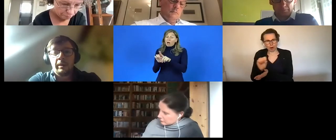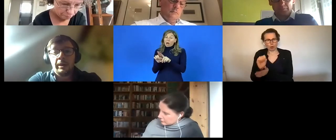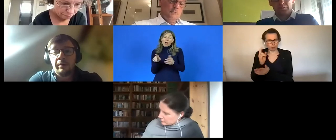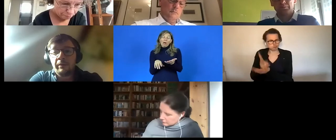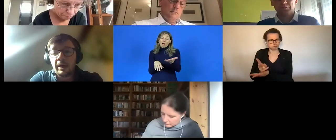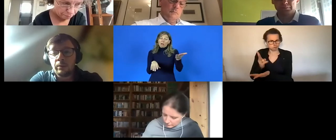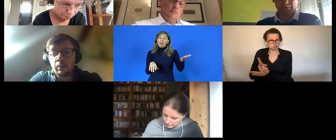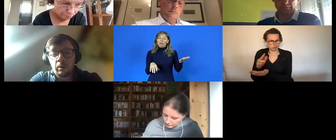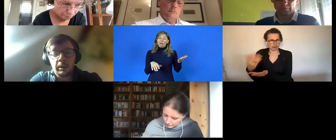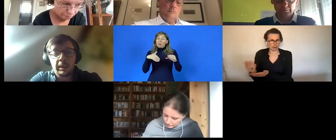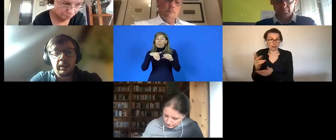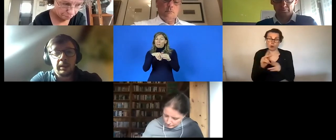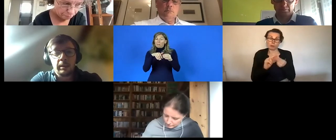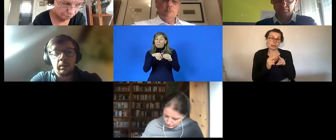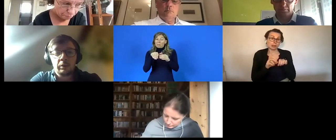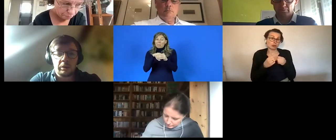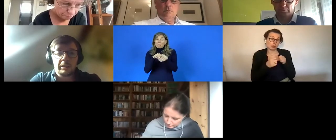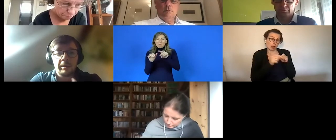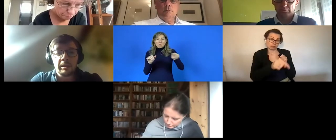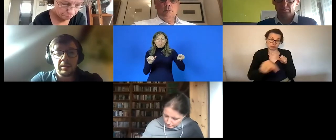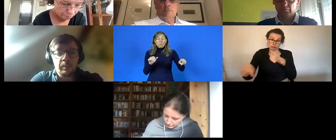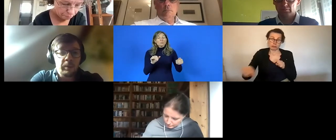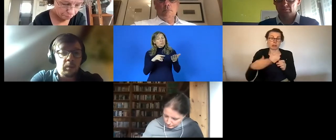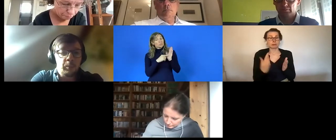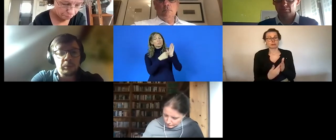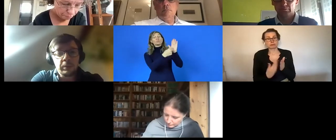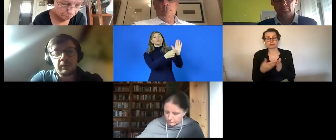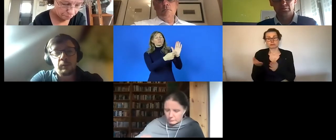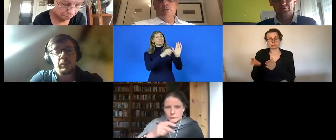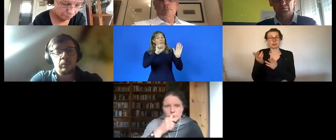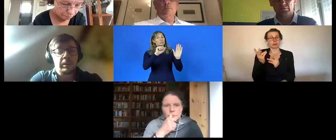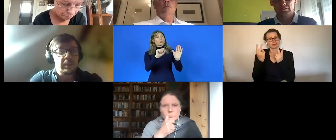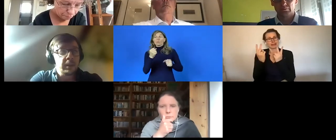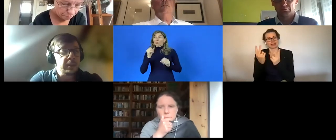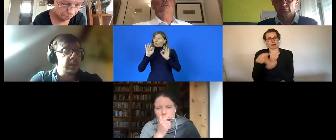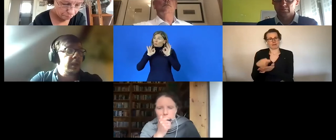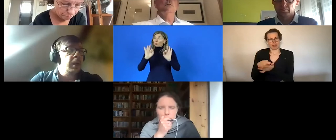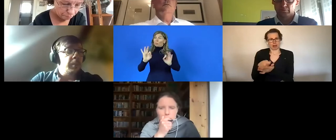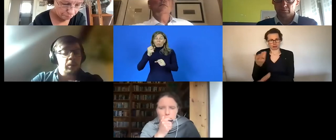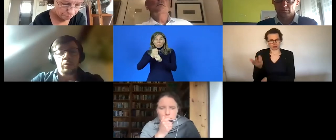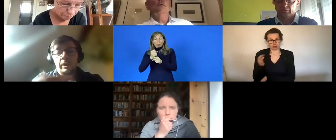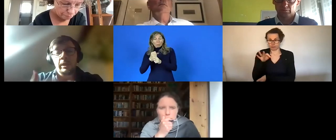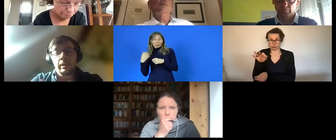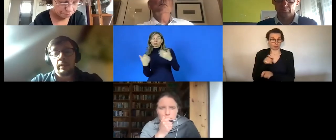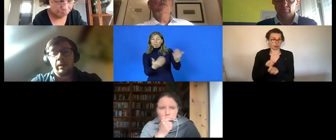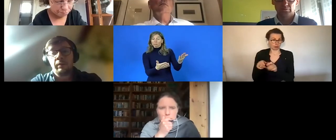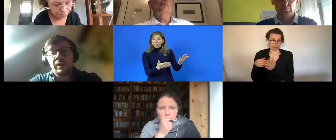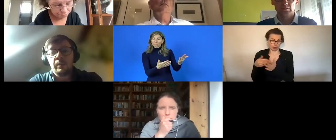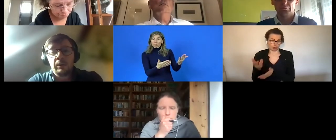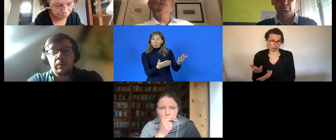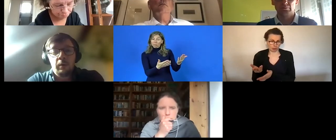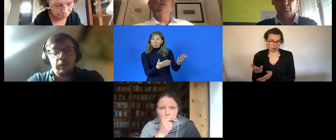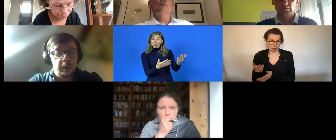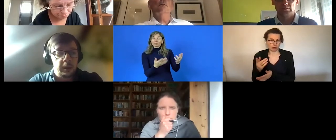their their value on in in not just generating disemployment opportunities for persons with disabilities but also in their